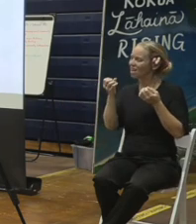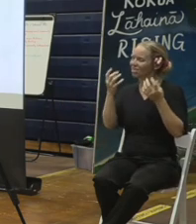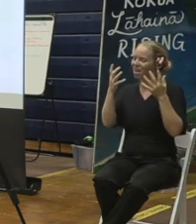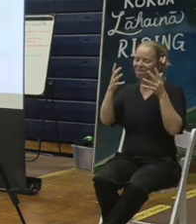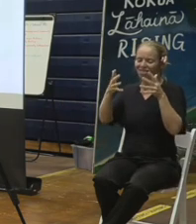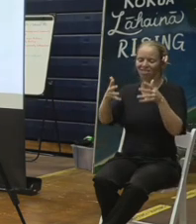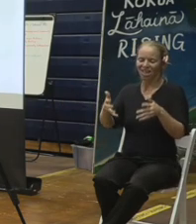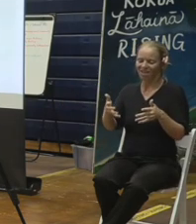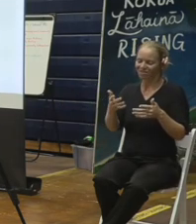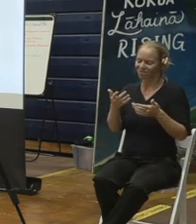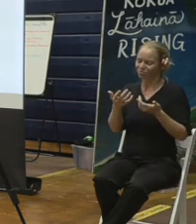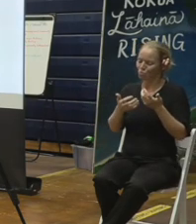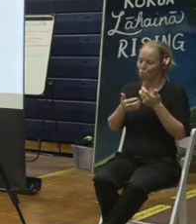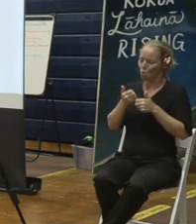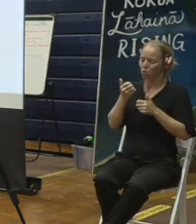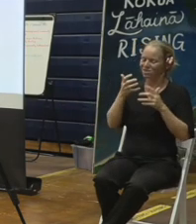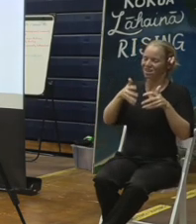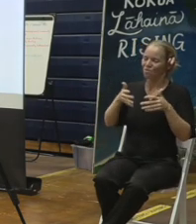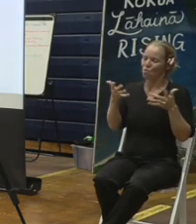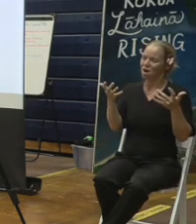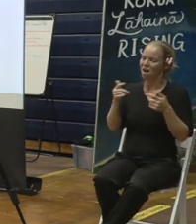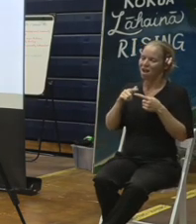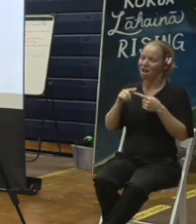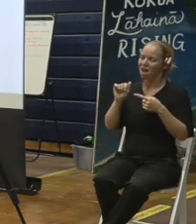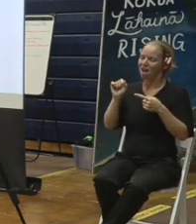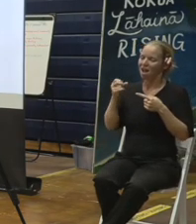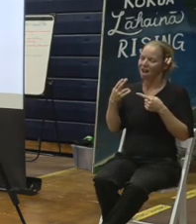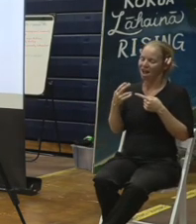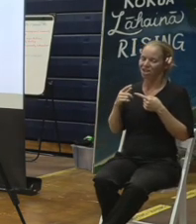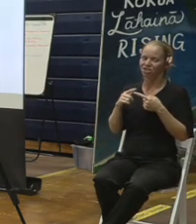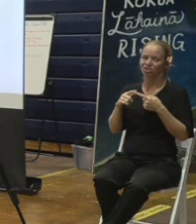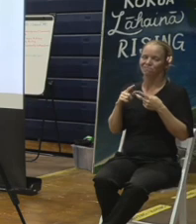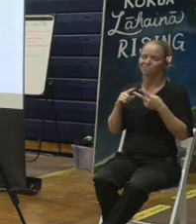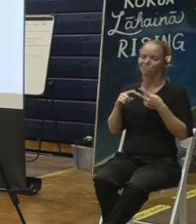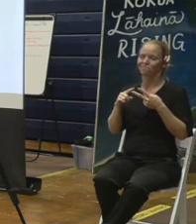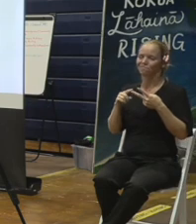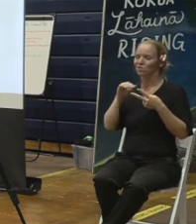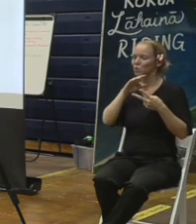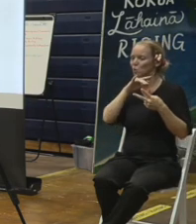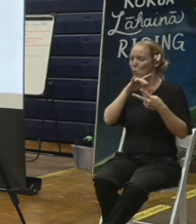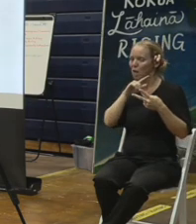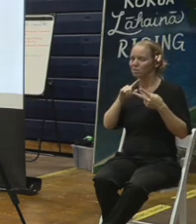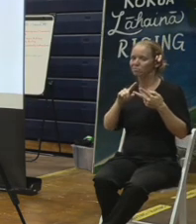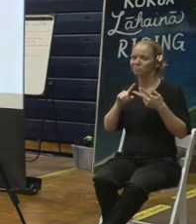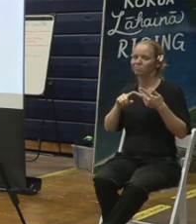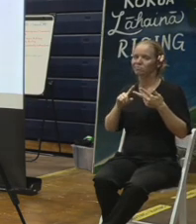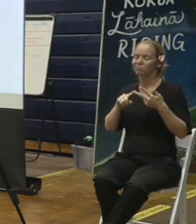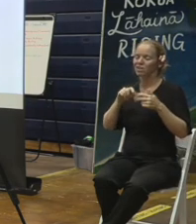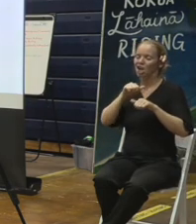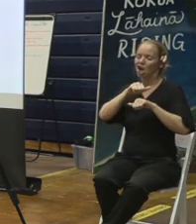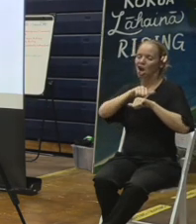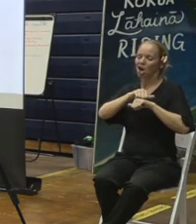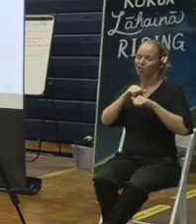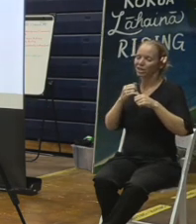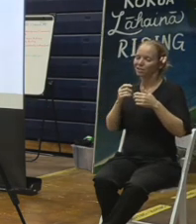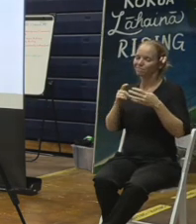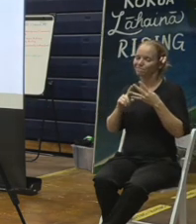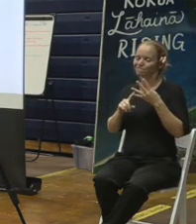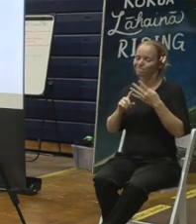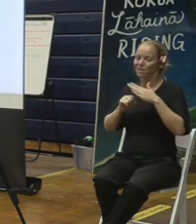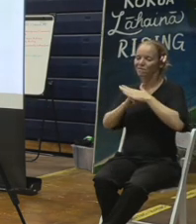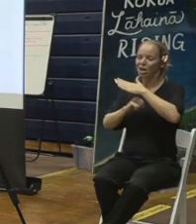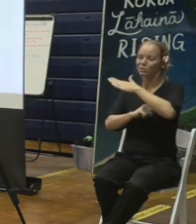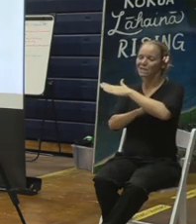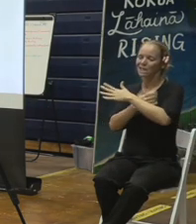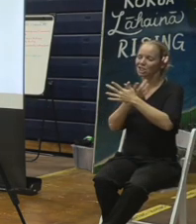soil, and potentially the other contaminated concrete and foundation. So, at that point, the